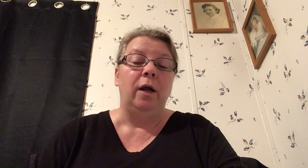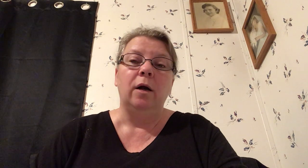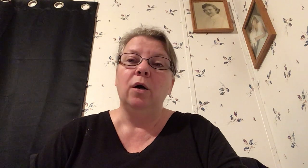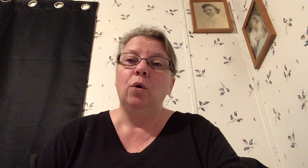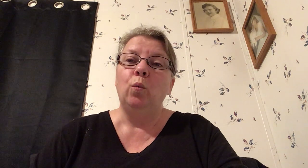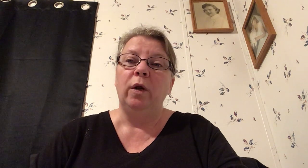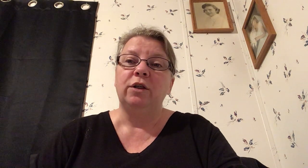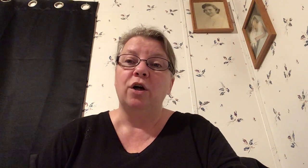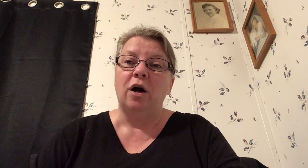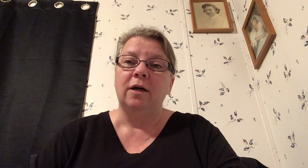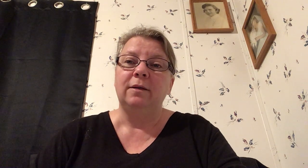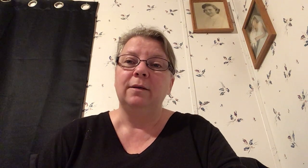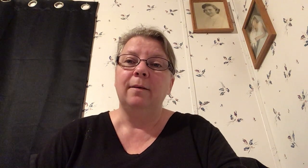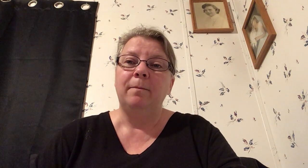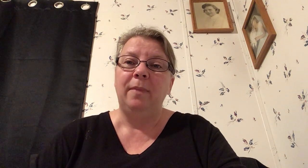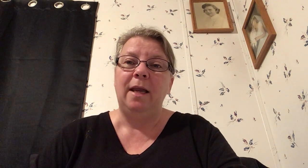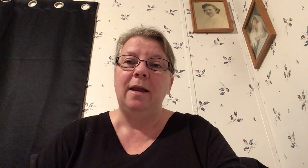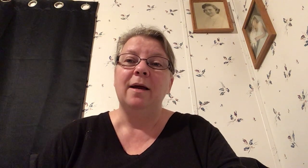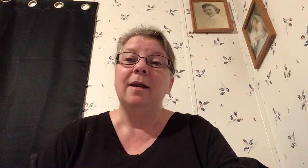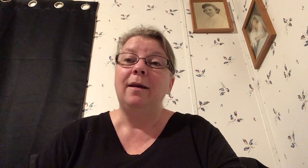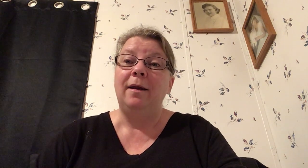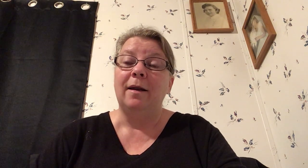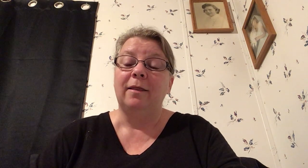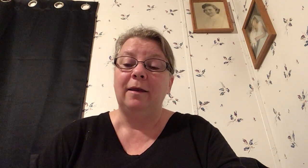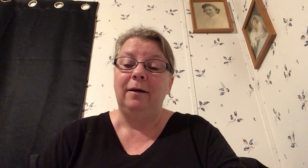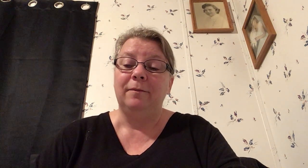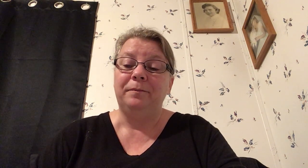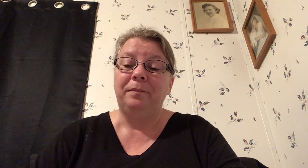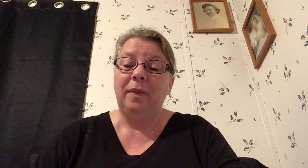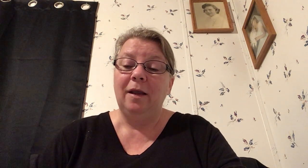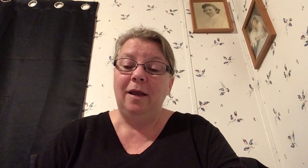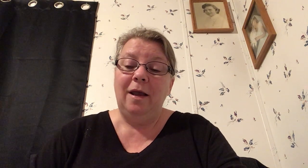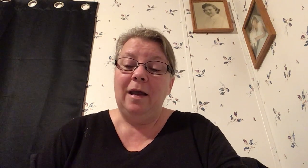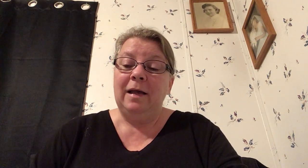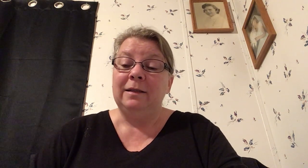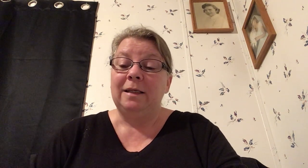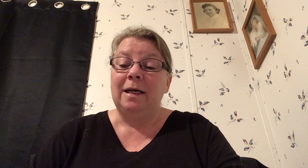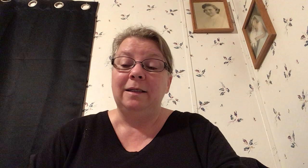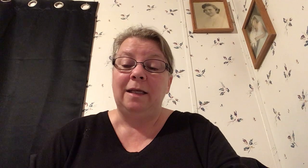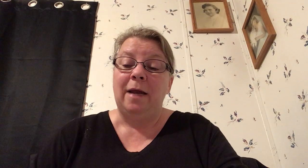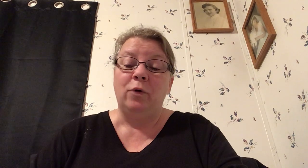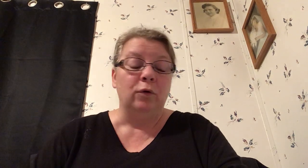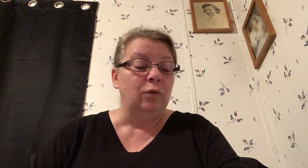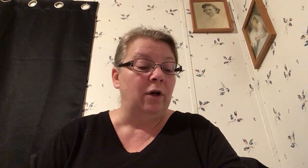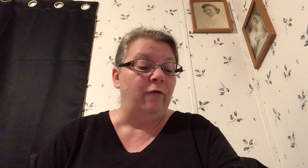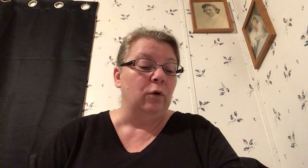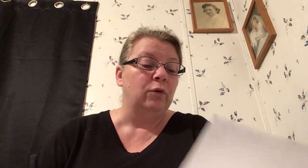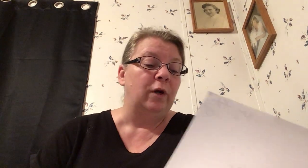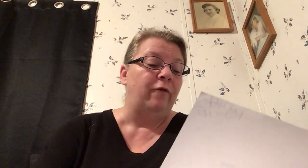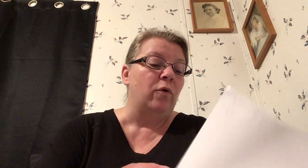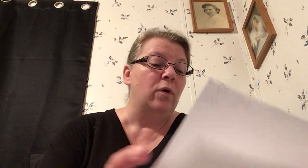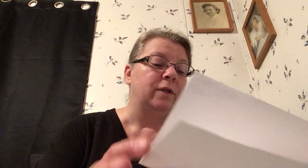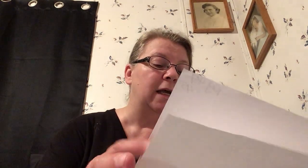which costs me nothing and second Samuel 24 24 says